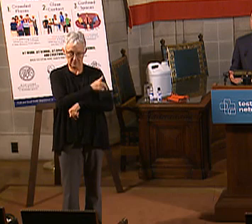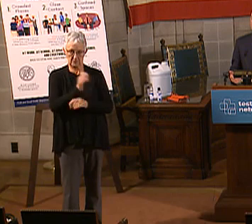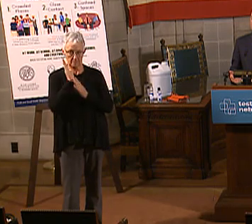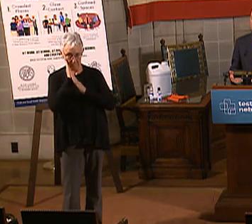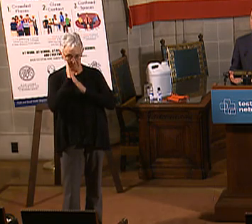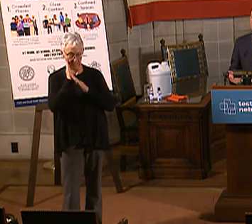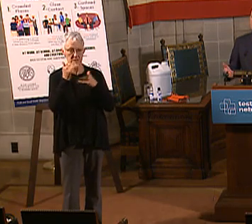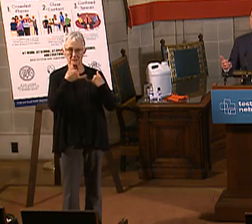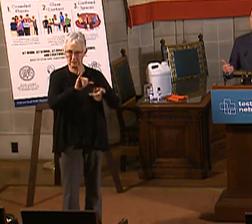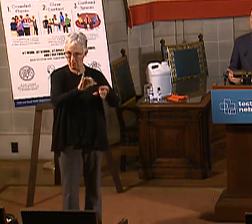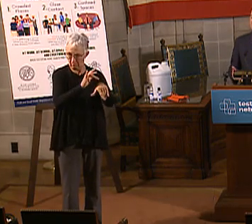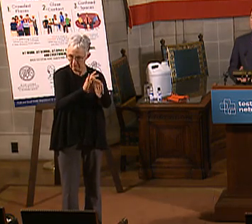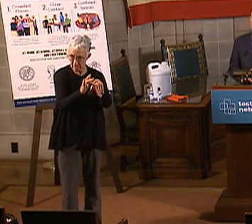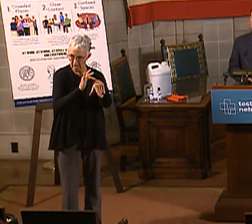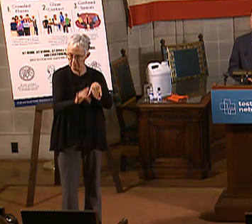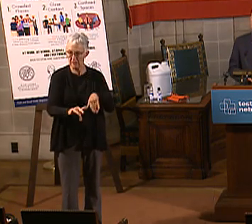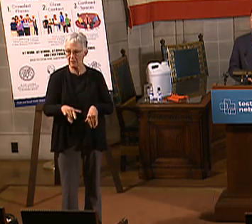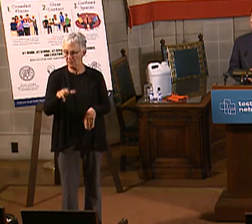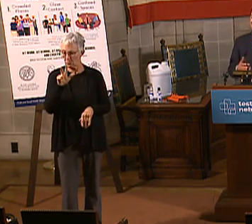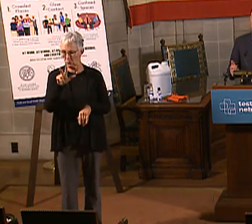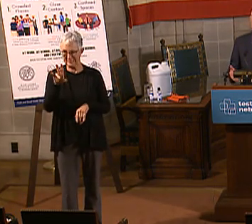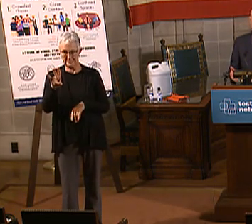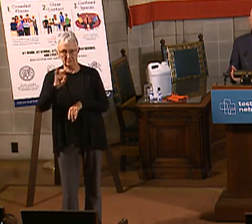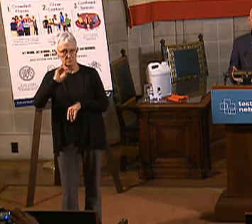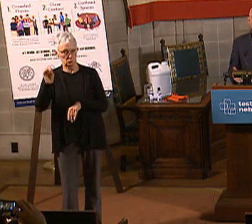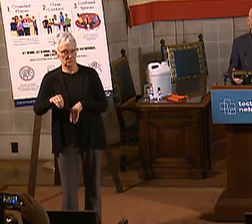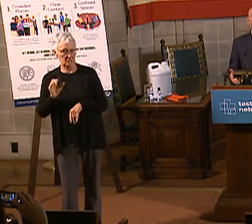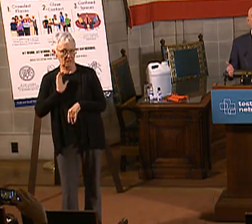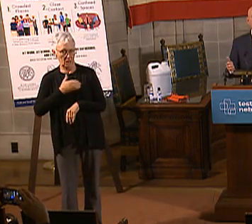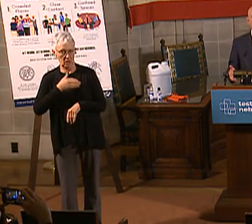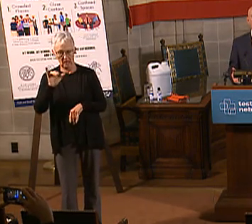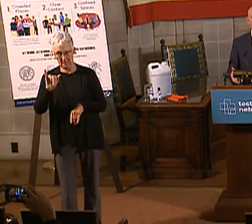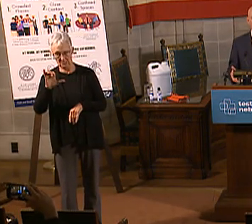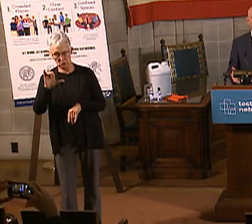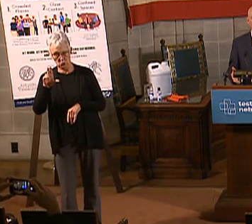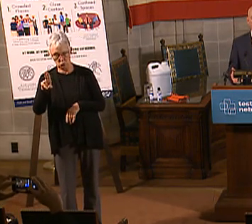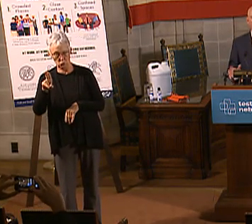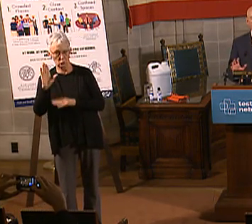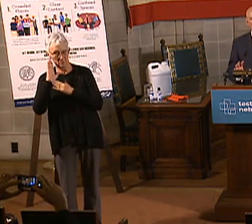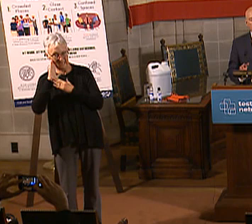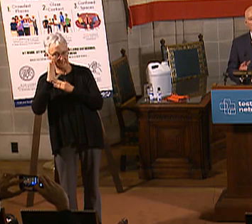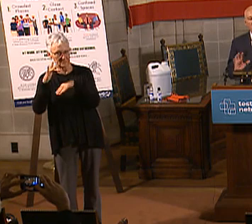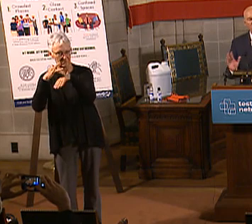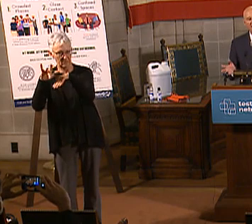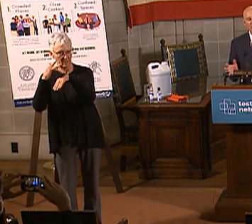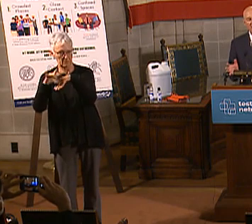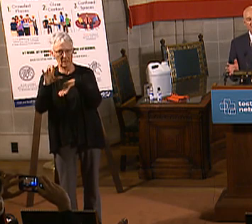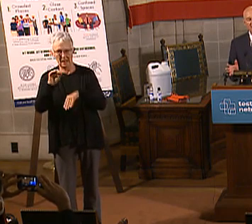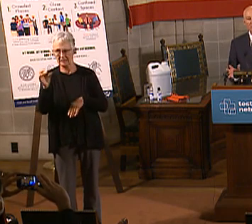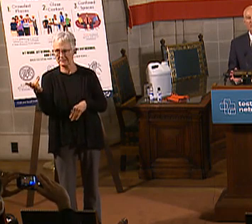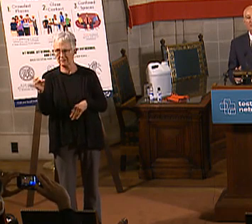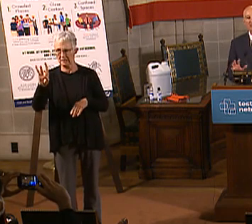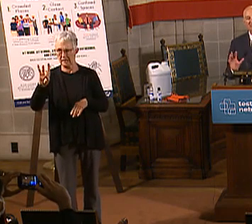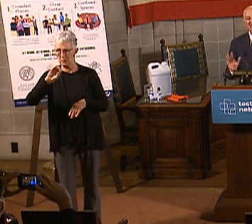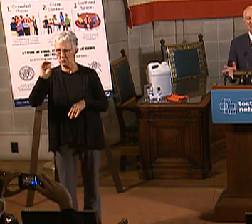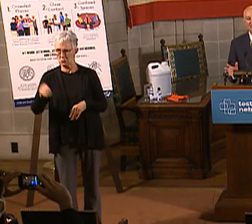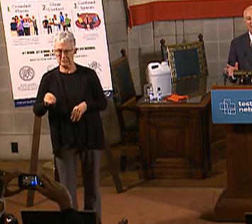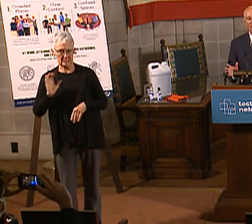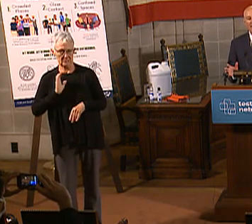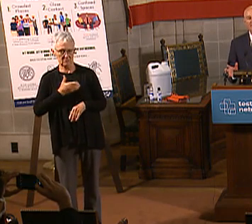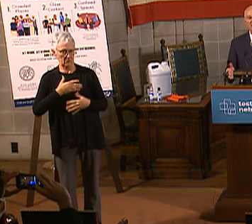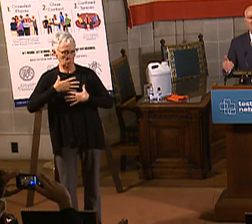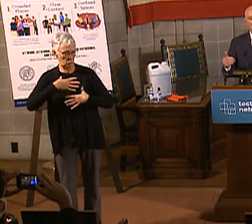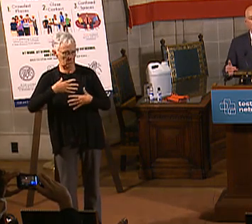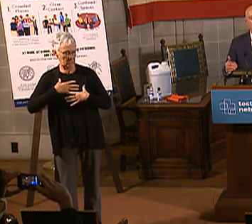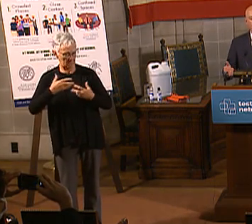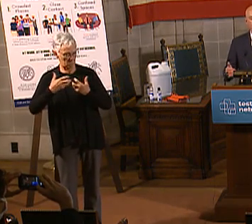% of our ICU beds available, and 78% of our ICU beds are available. So we've got great capacity. We want to be able to keep it